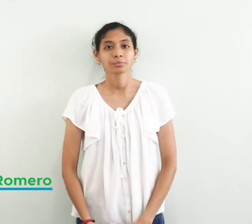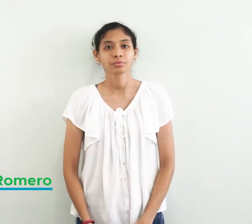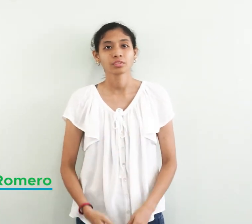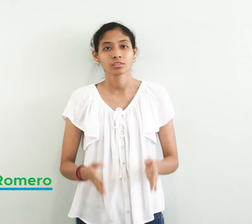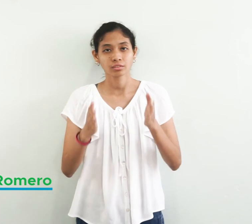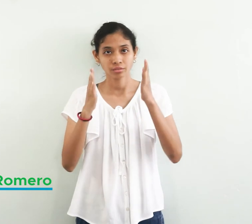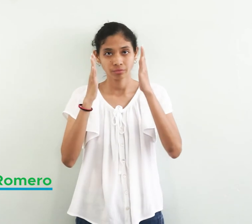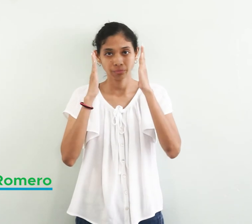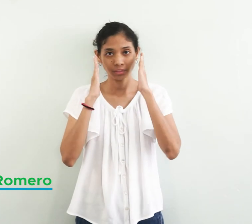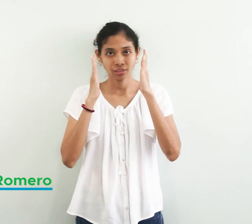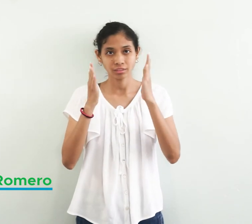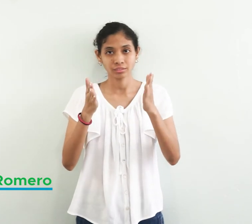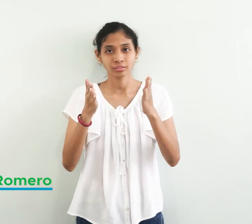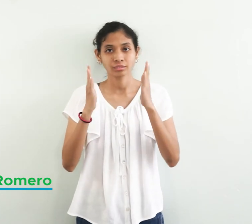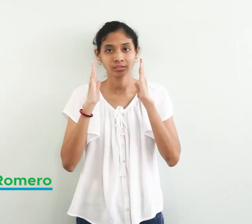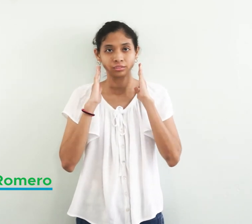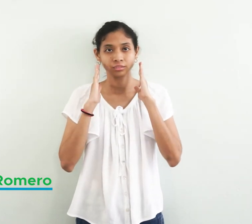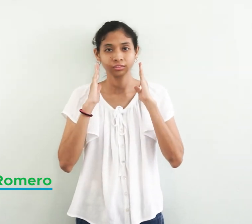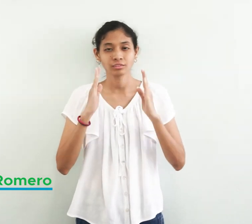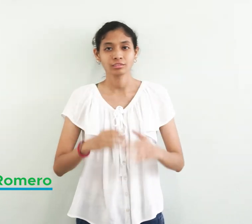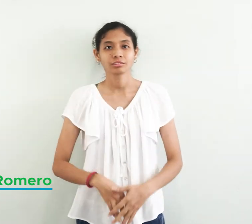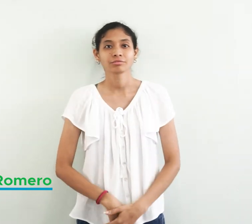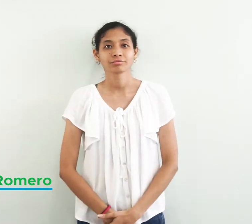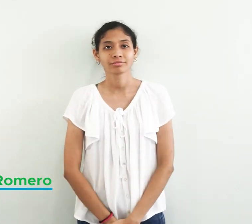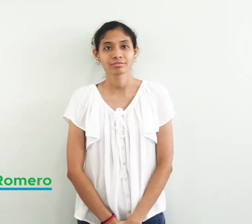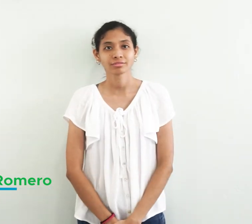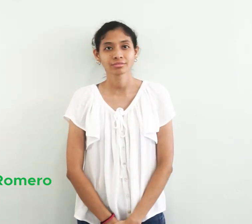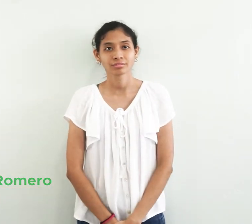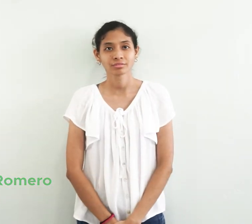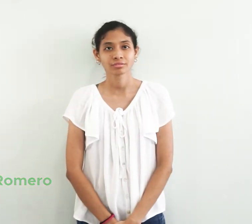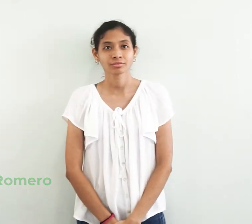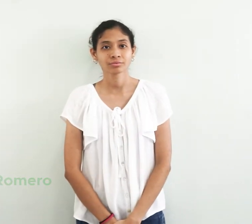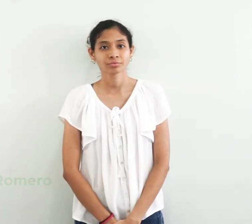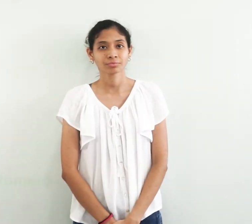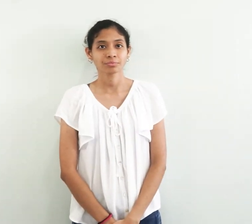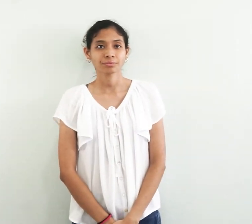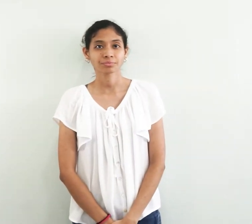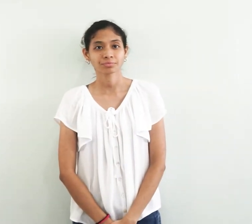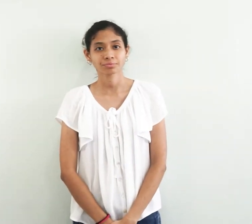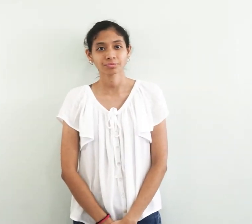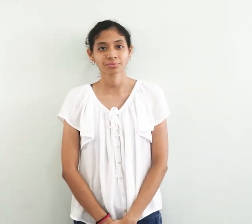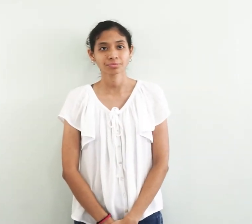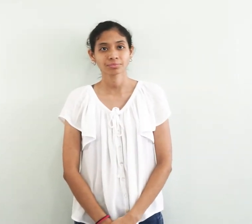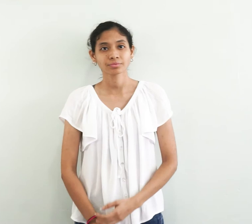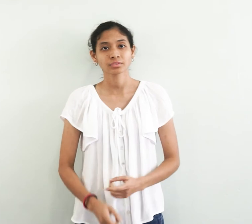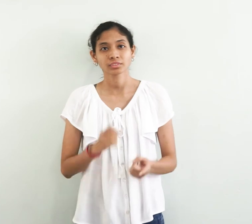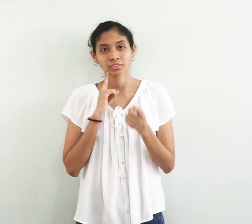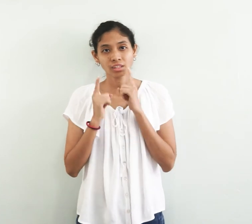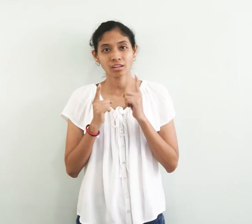First. Get the attention of the person you want to talk to.